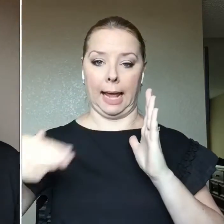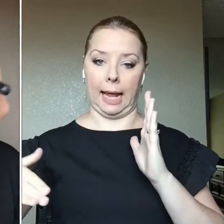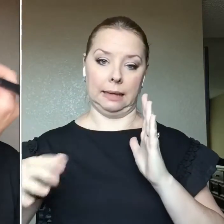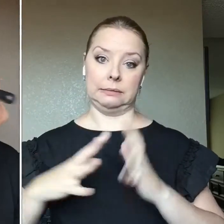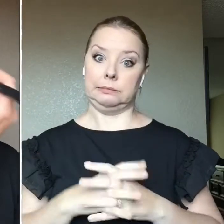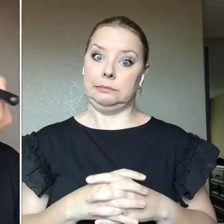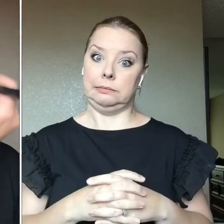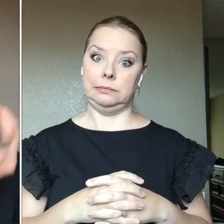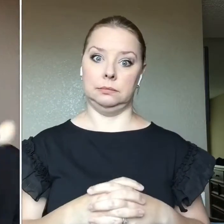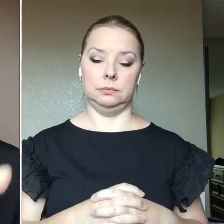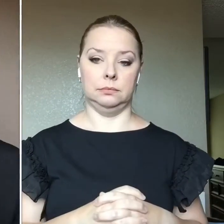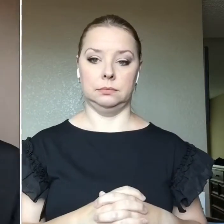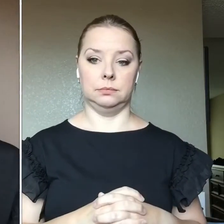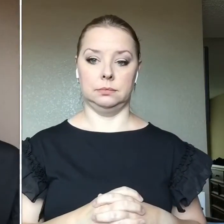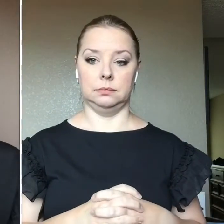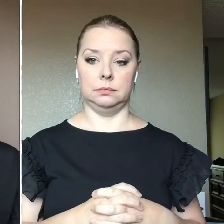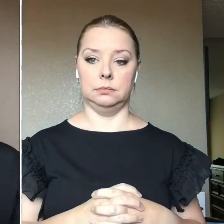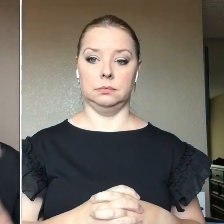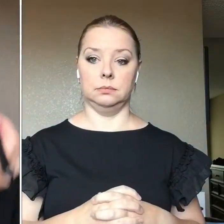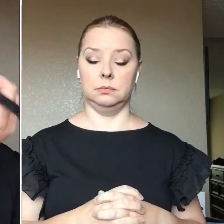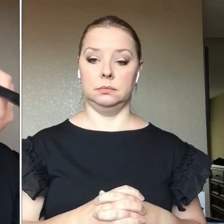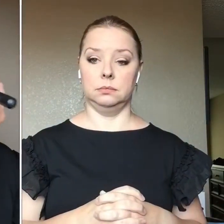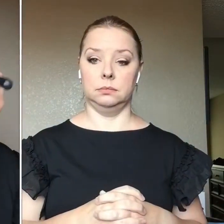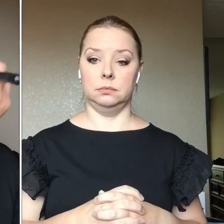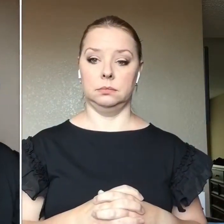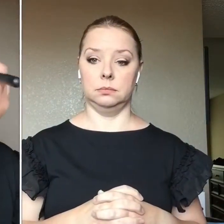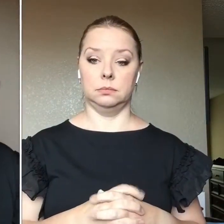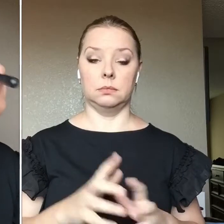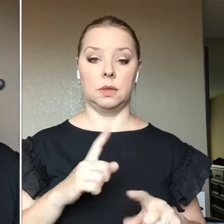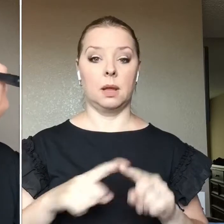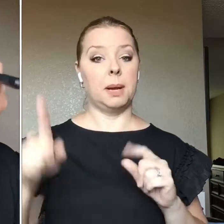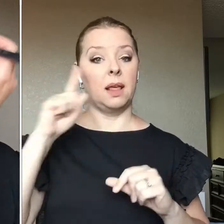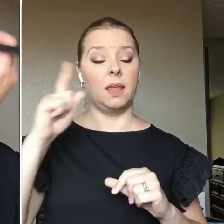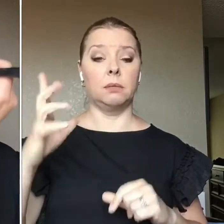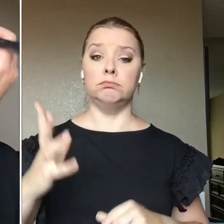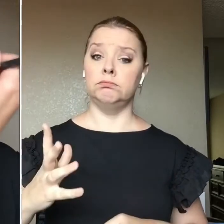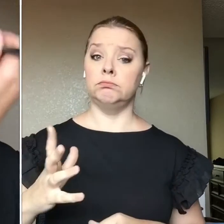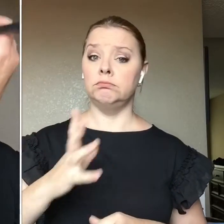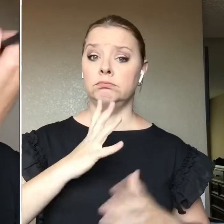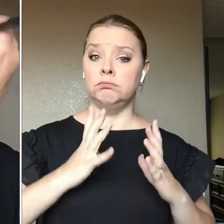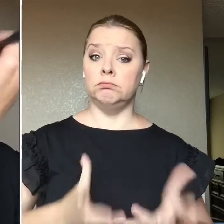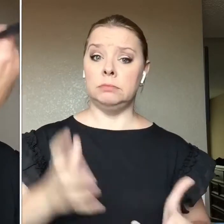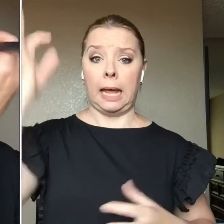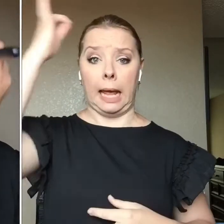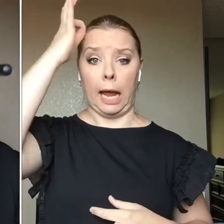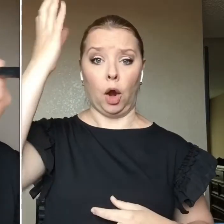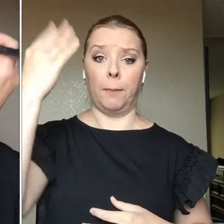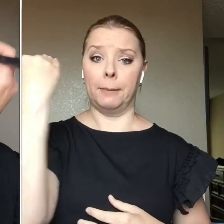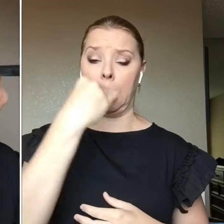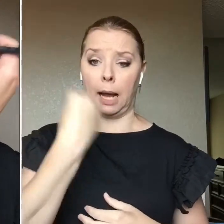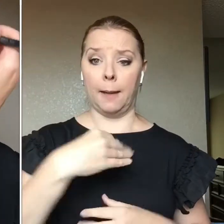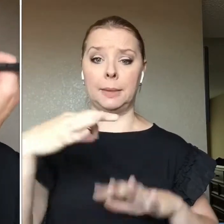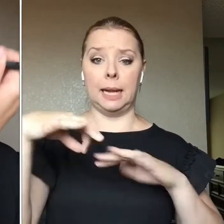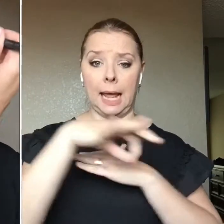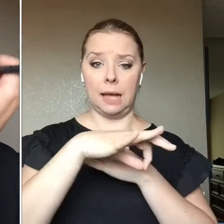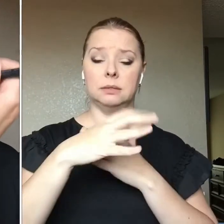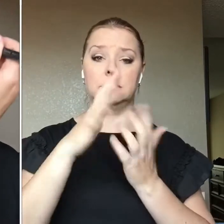I can't draw, can't paint But I think I do a decent job with hair and makeup And nails and whatnot So that's where